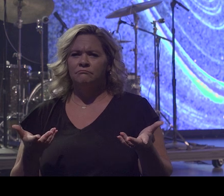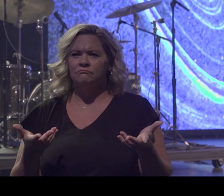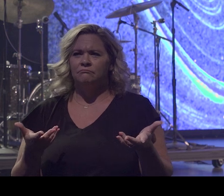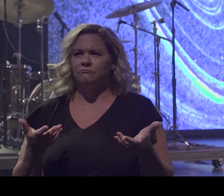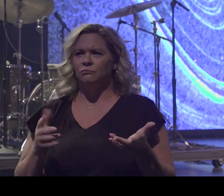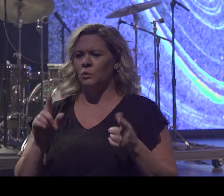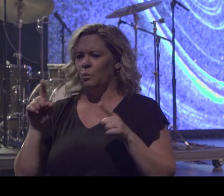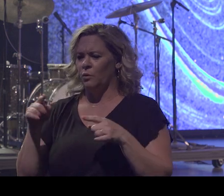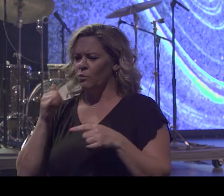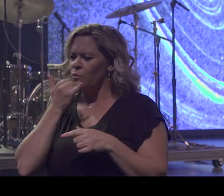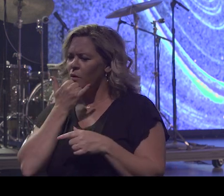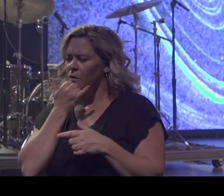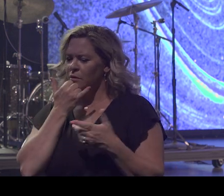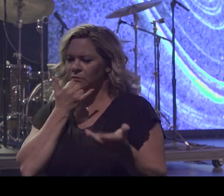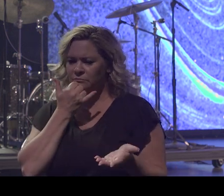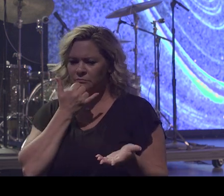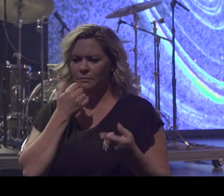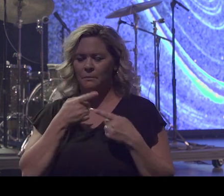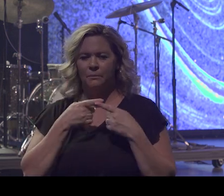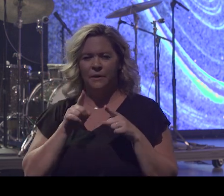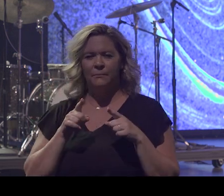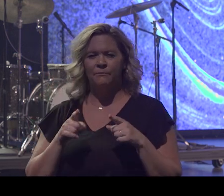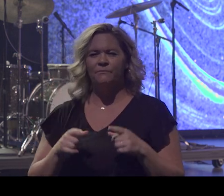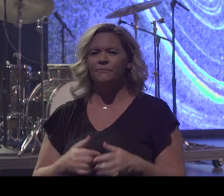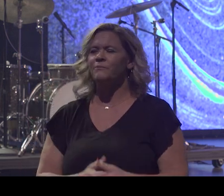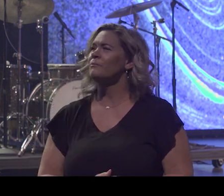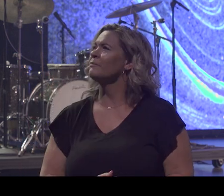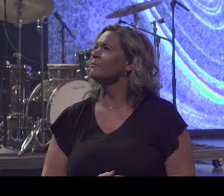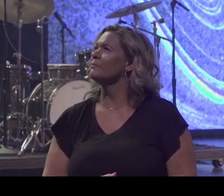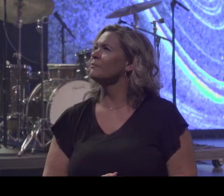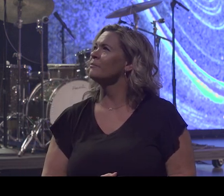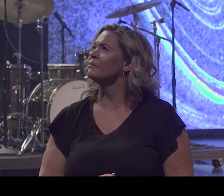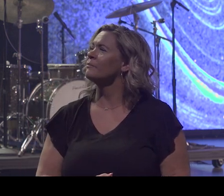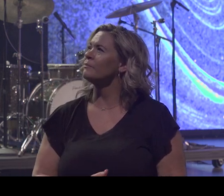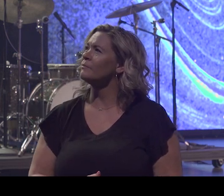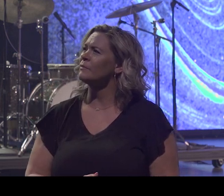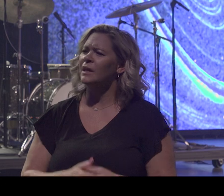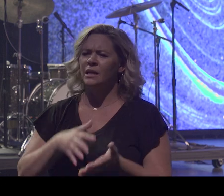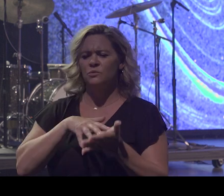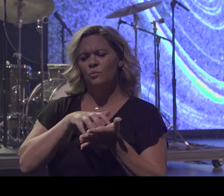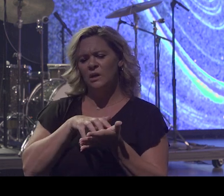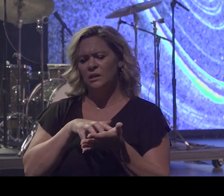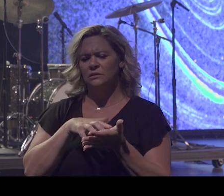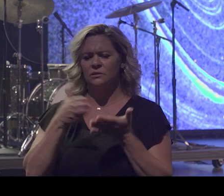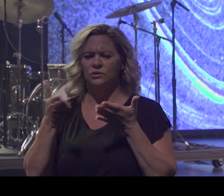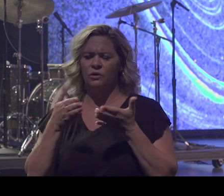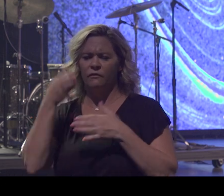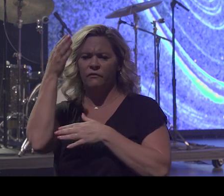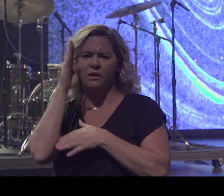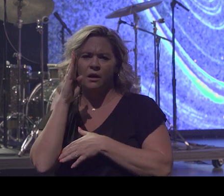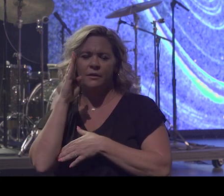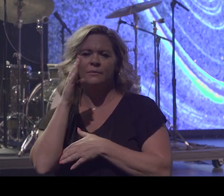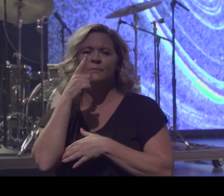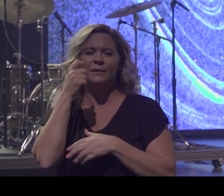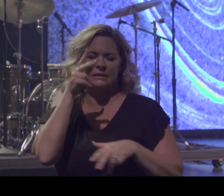being told that it's weak to serve God. God, the devil is a liar.